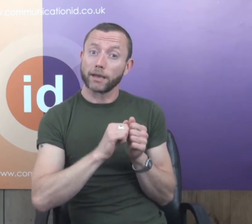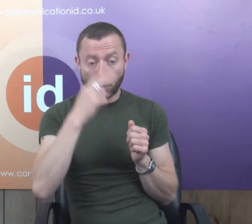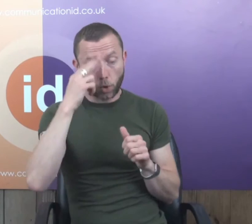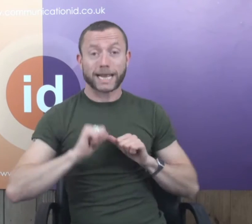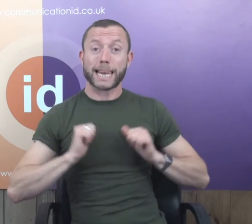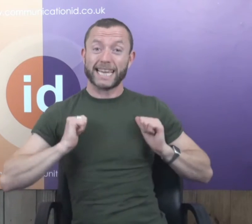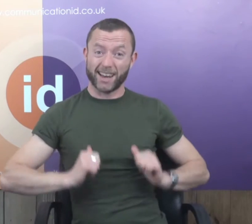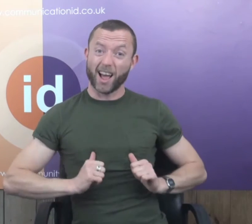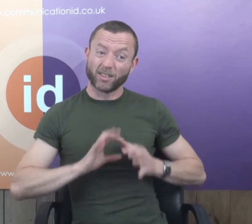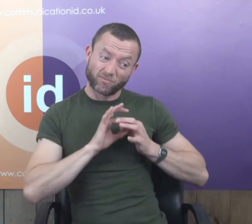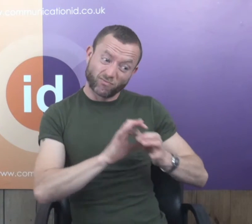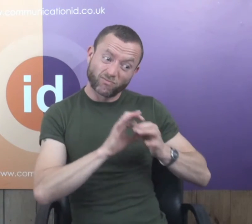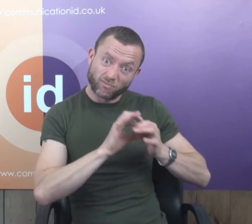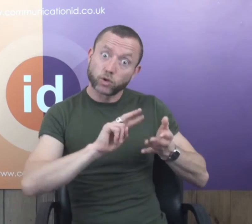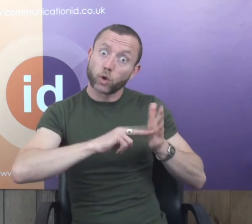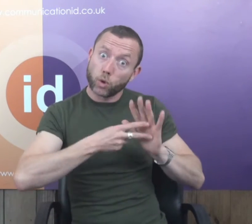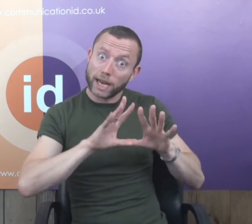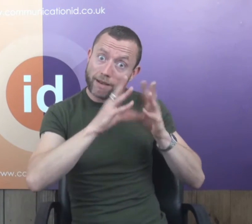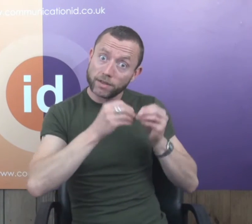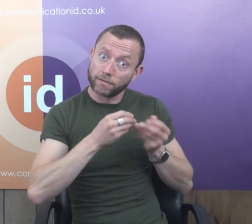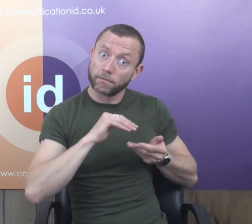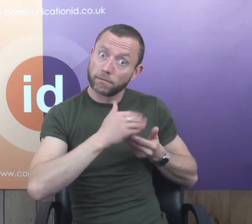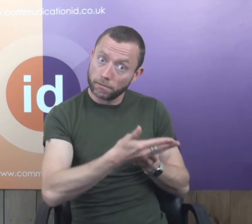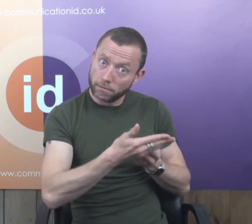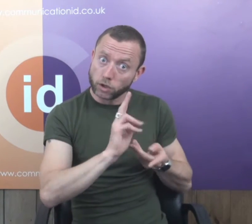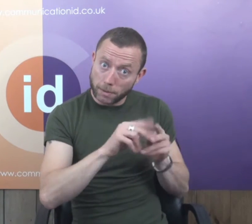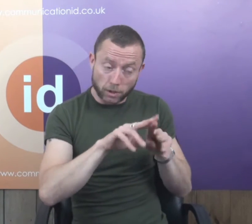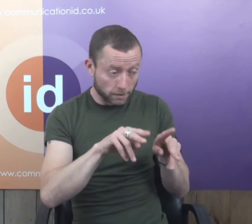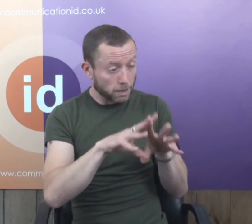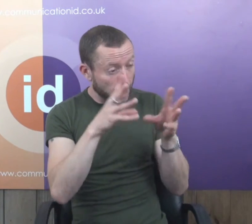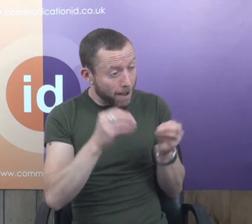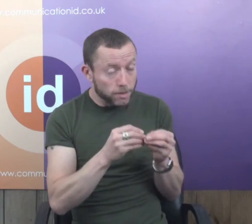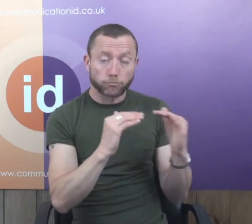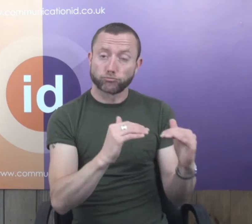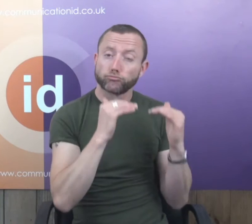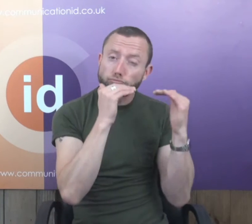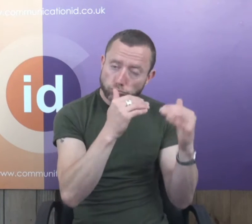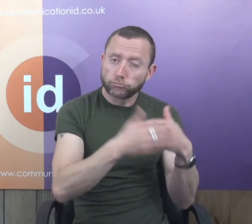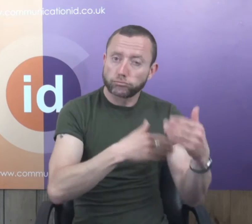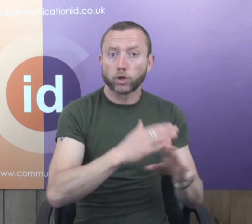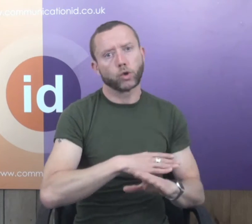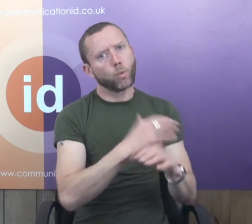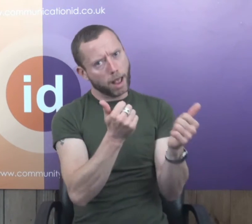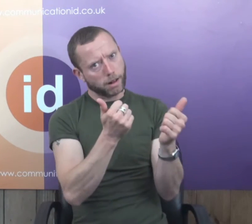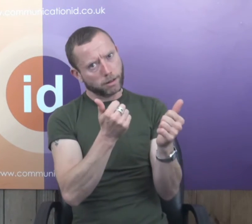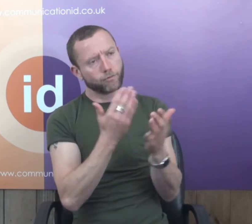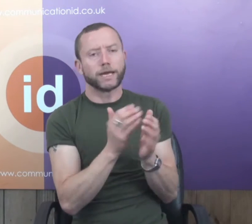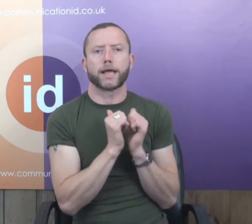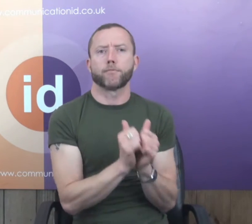work with Lena and focus on the interpreting services to make sure they're all running smoothly and the standards were high